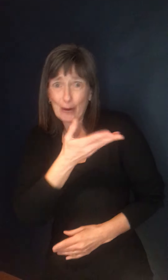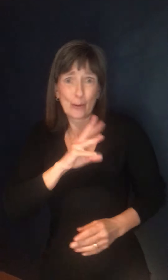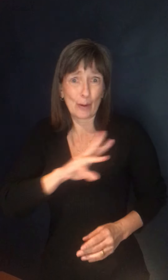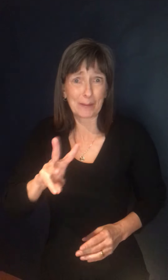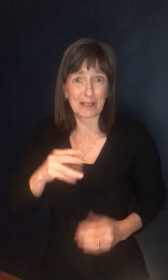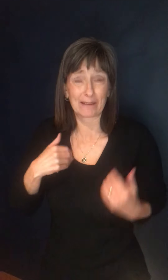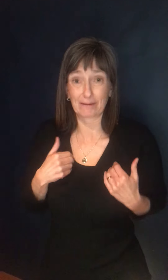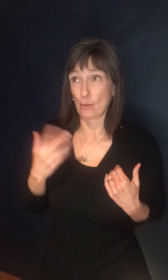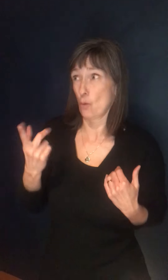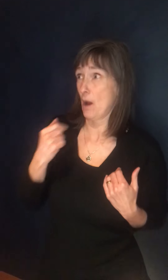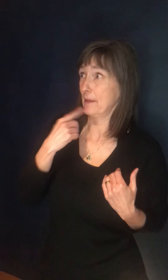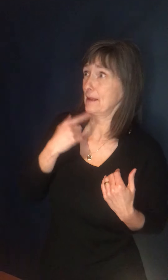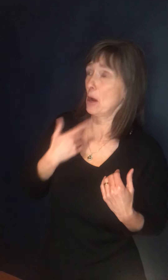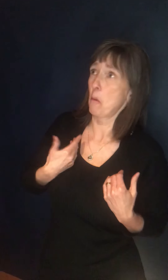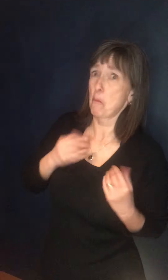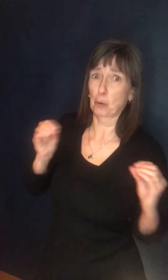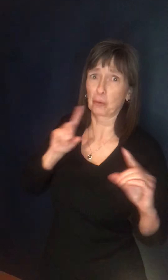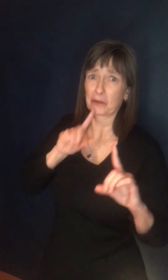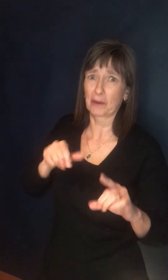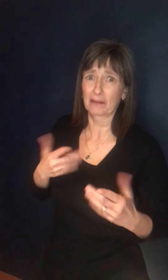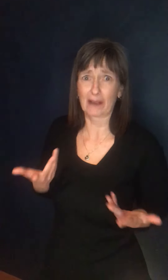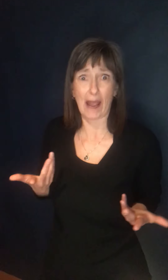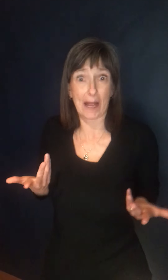know why they aren't able to, to get the information.